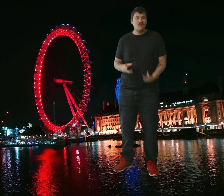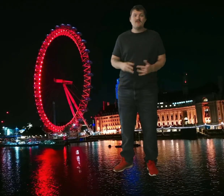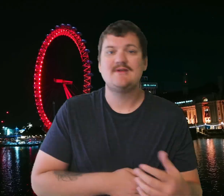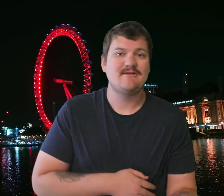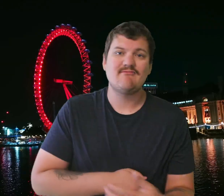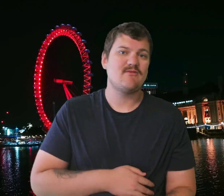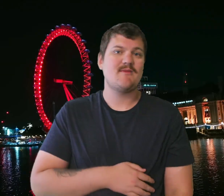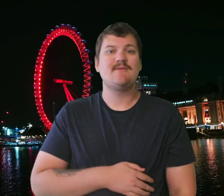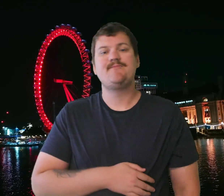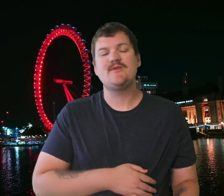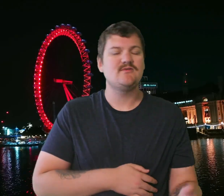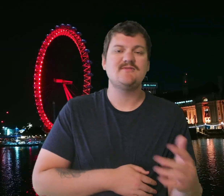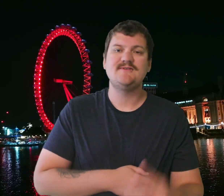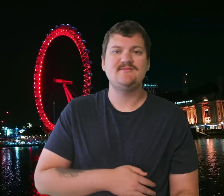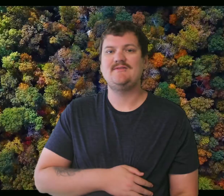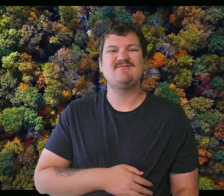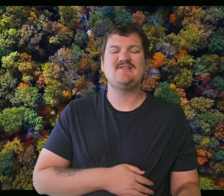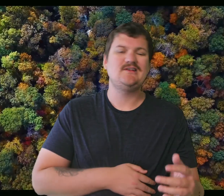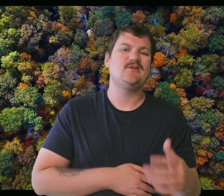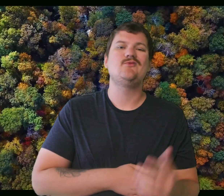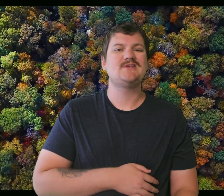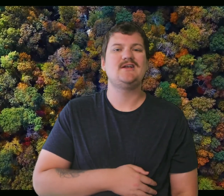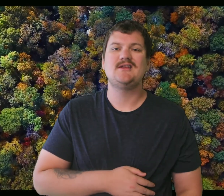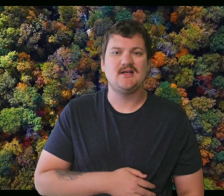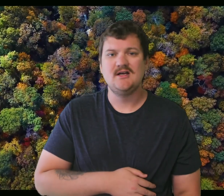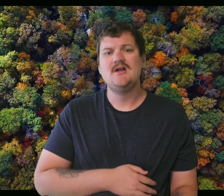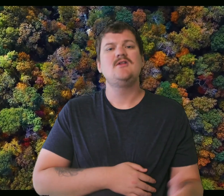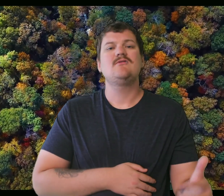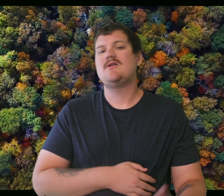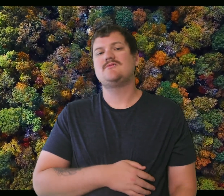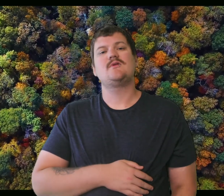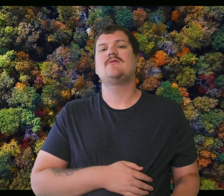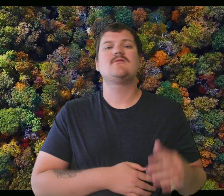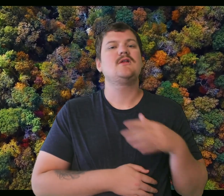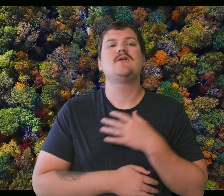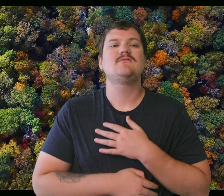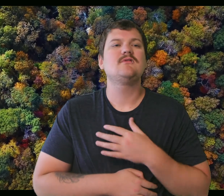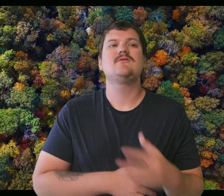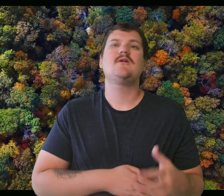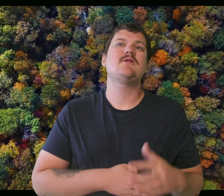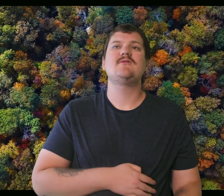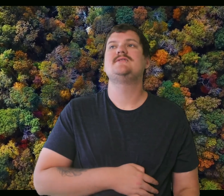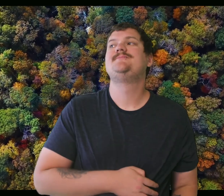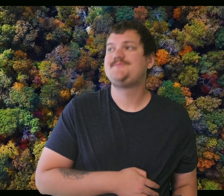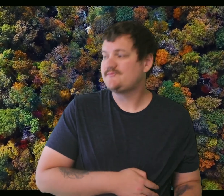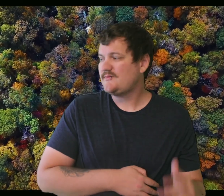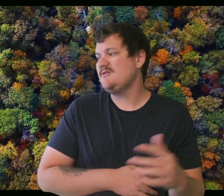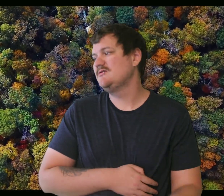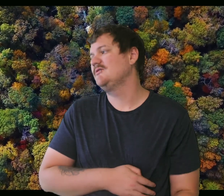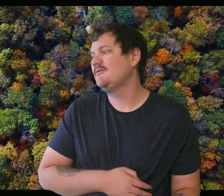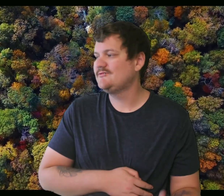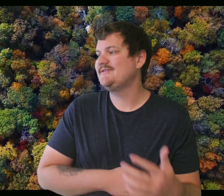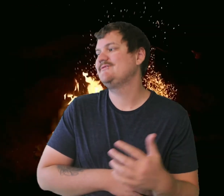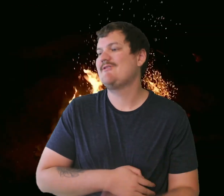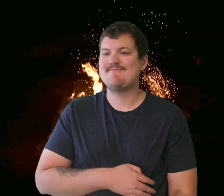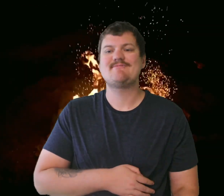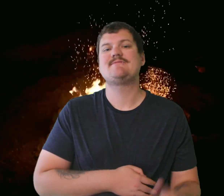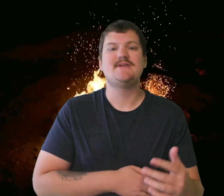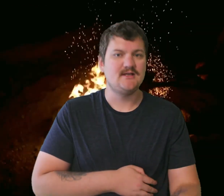to act like I'm lesser than a man I don't need to prove anything, let alone say anything I get judged to spit out like they've been doing for centuries I'm a cultist, the one missing, you can never catch me